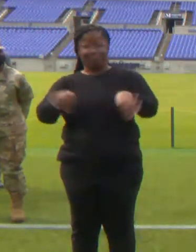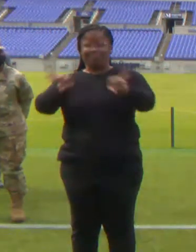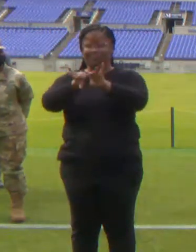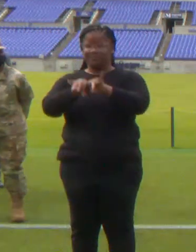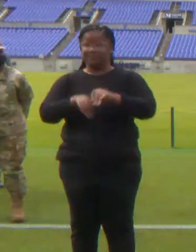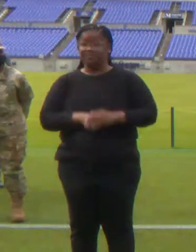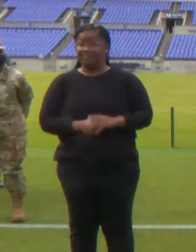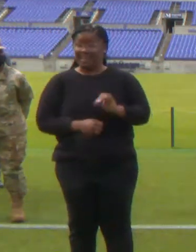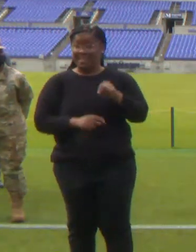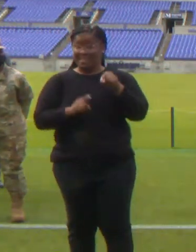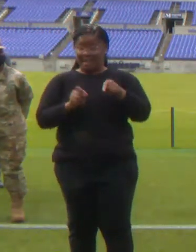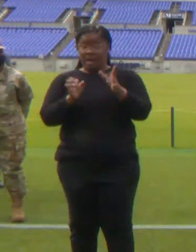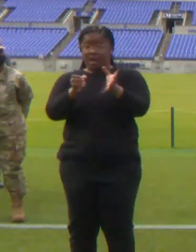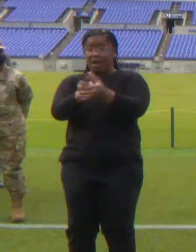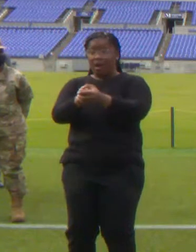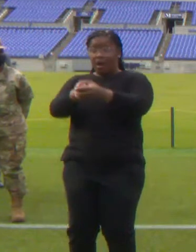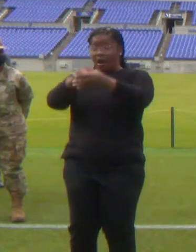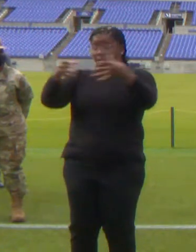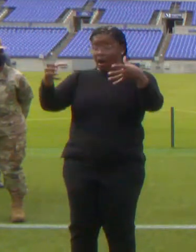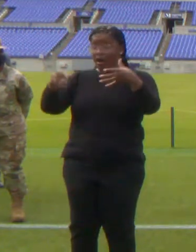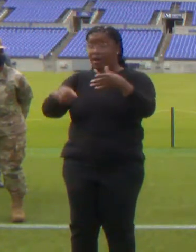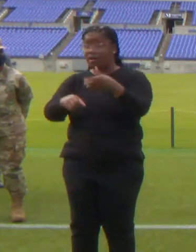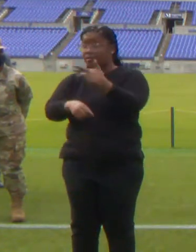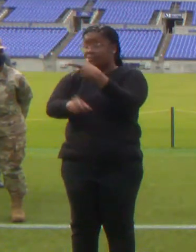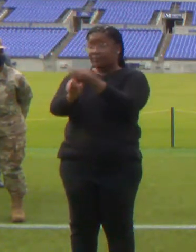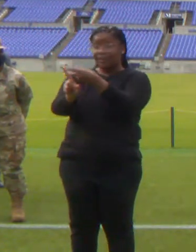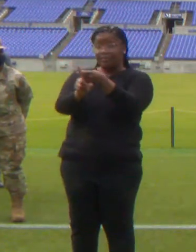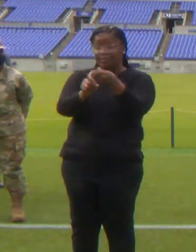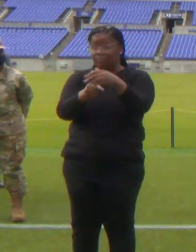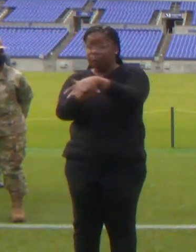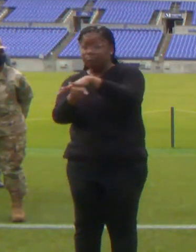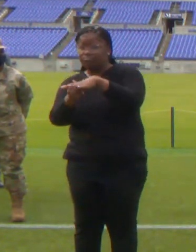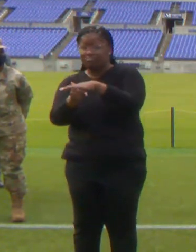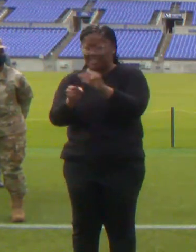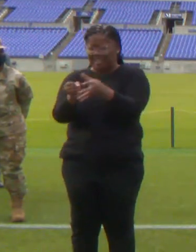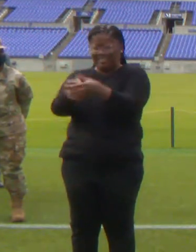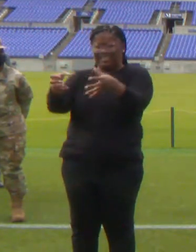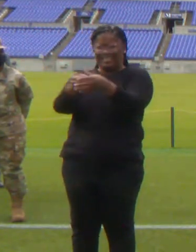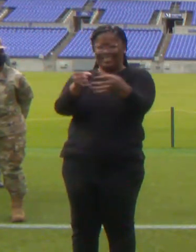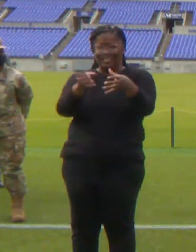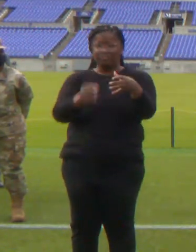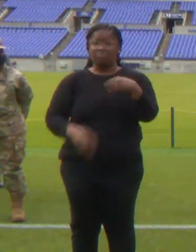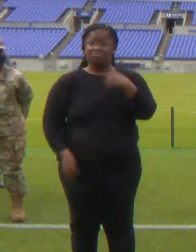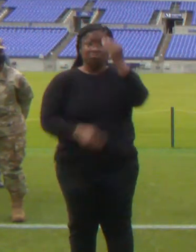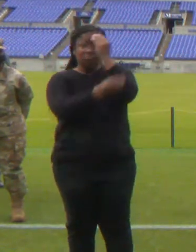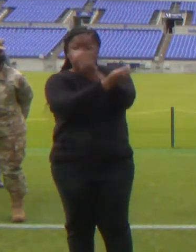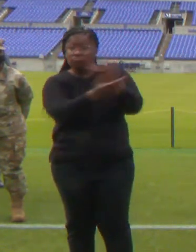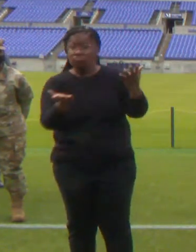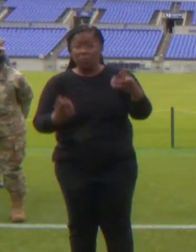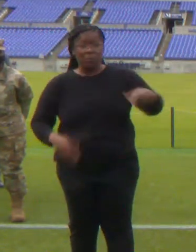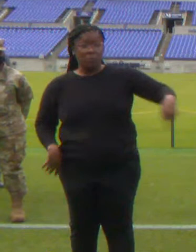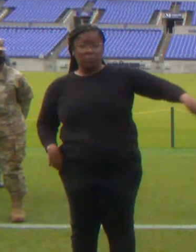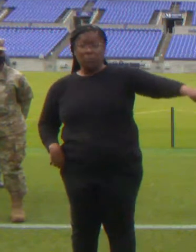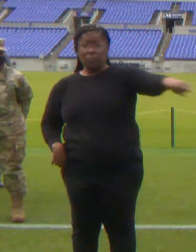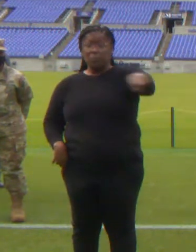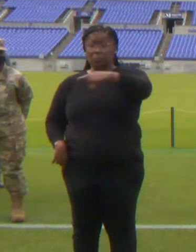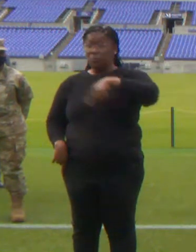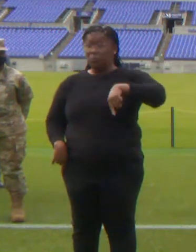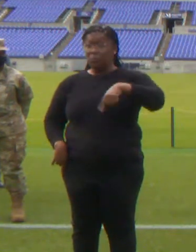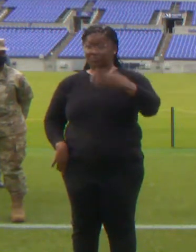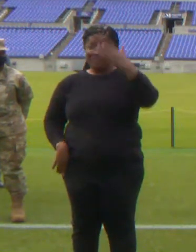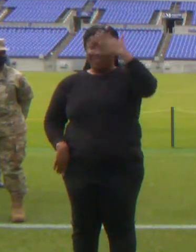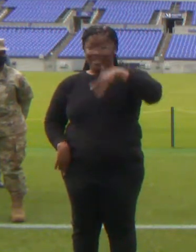vaccination efforts to do so. You have been on the front lines of this pandemic